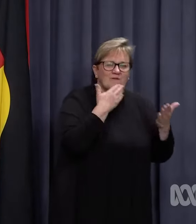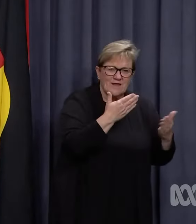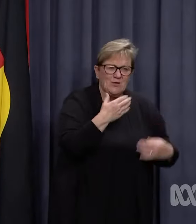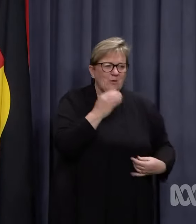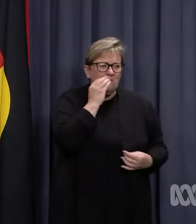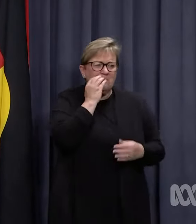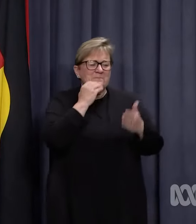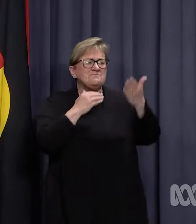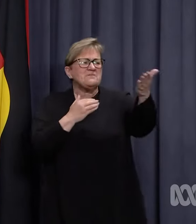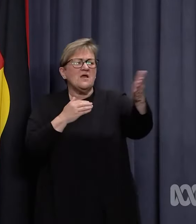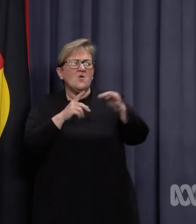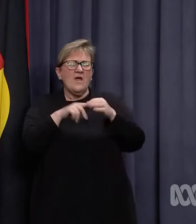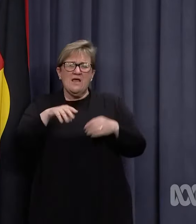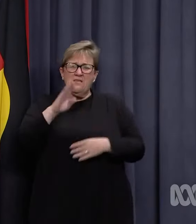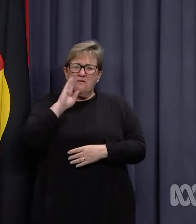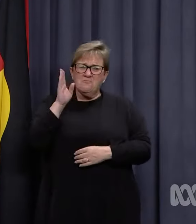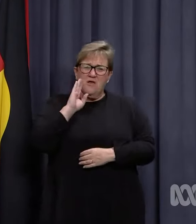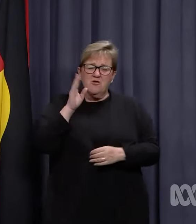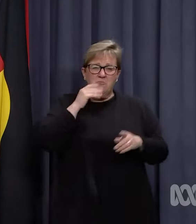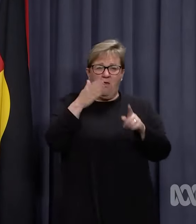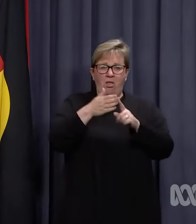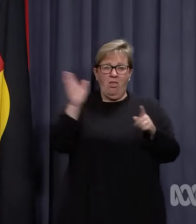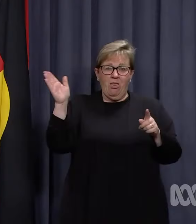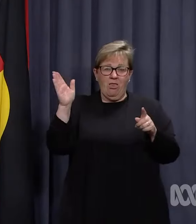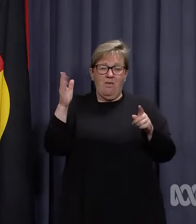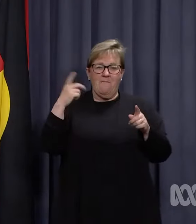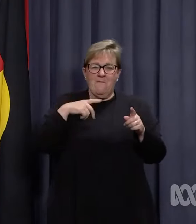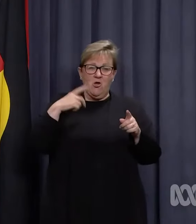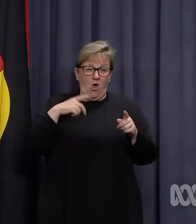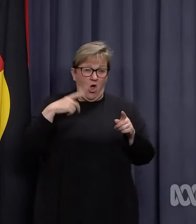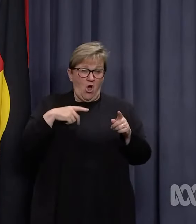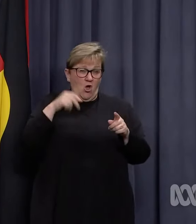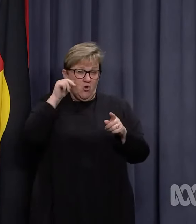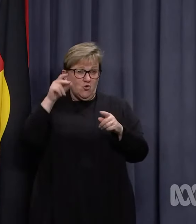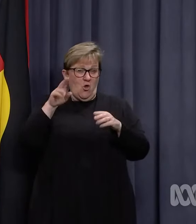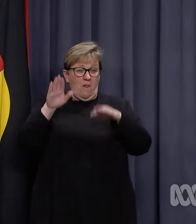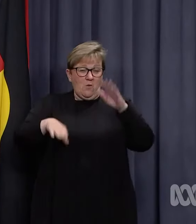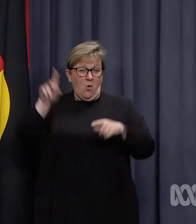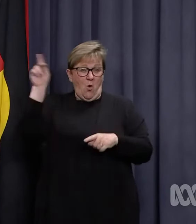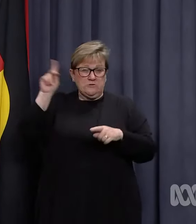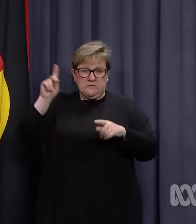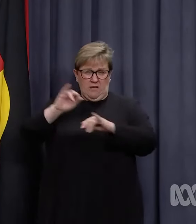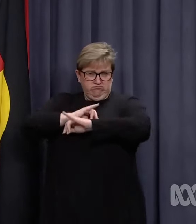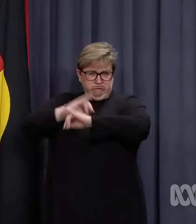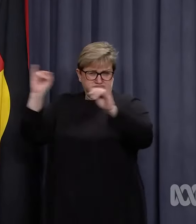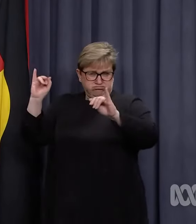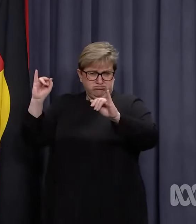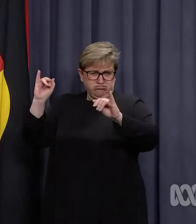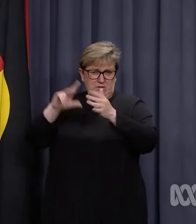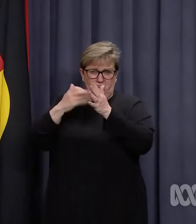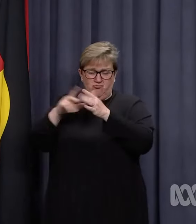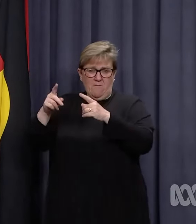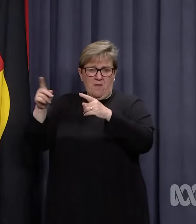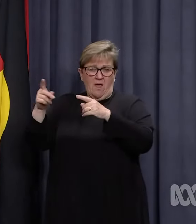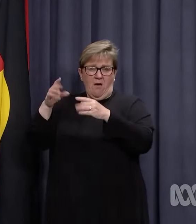Is this press conference a distraction away from damning evidence in the Federal Court today between the Premier and his relationship